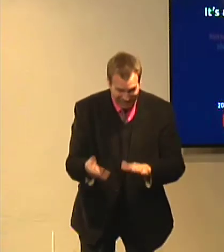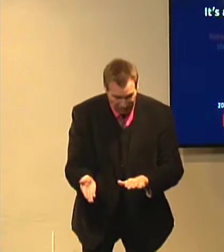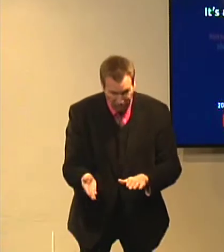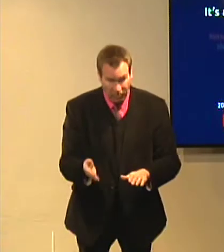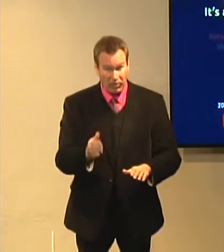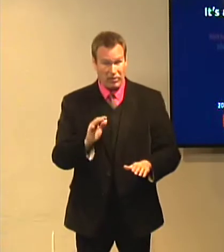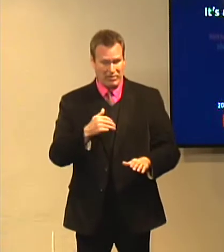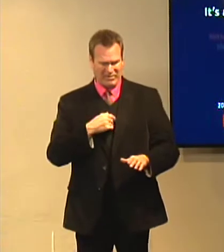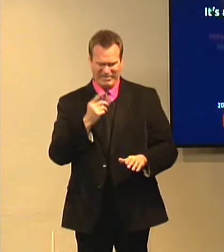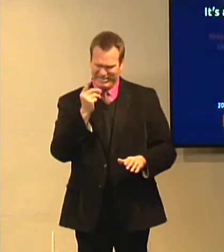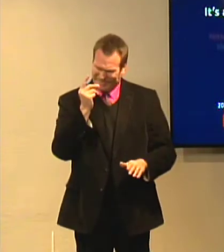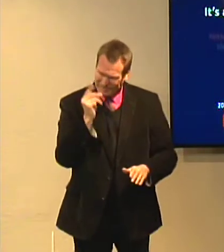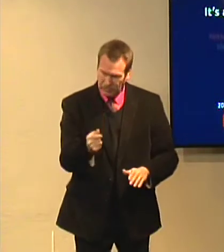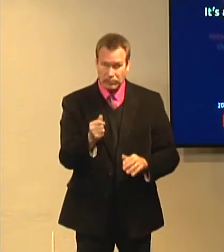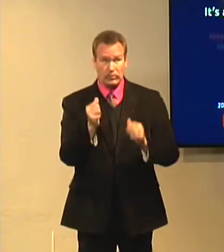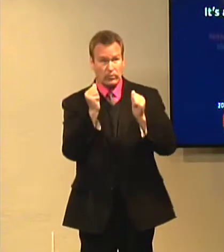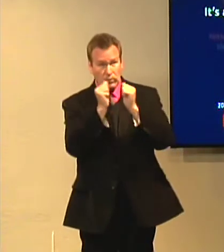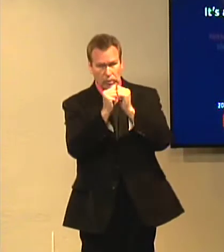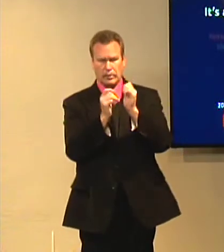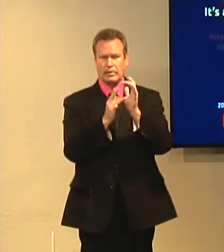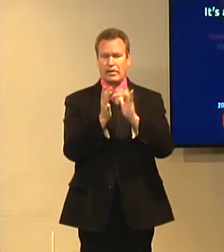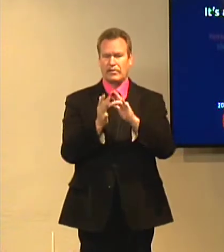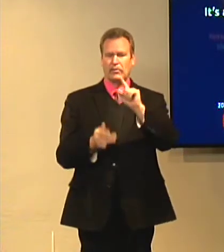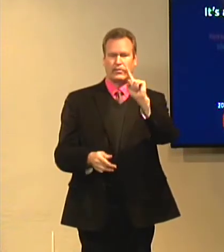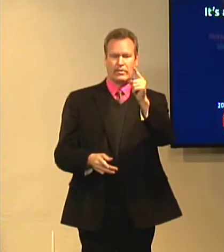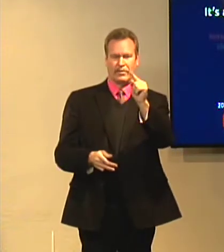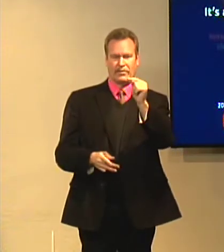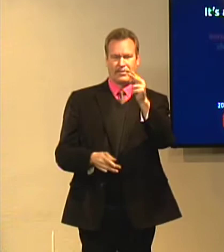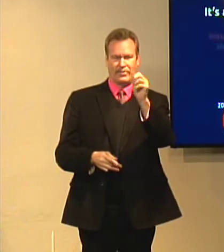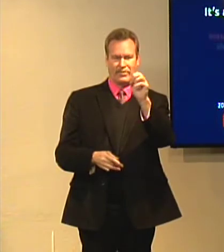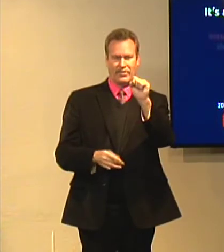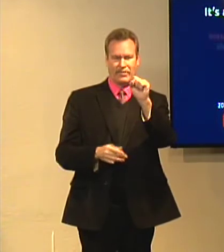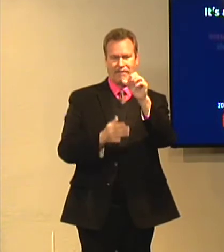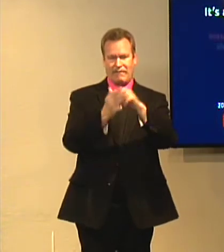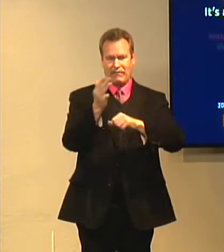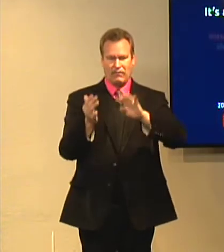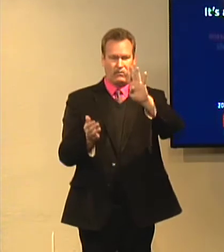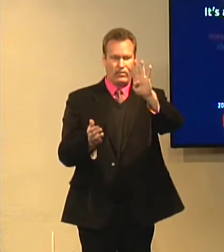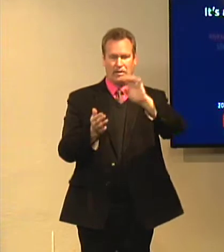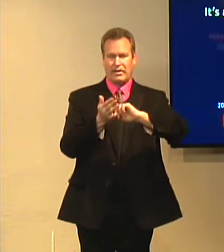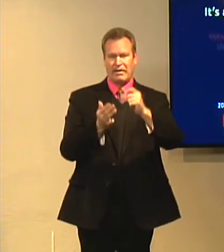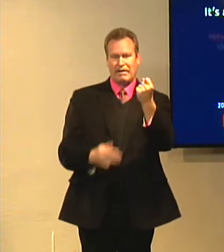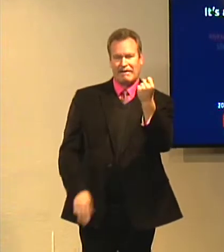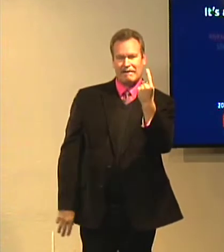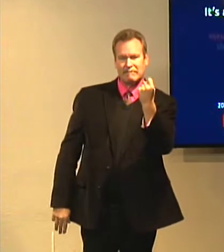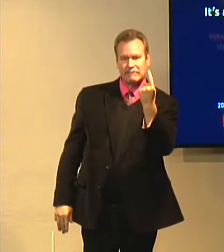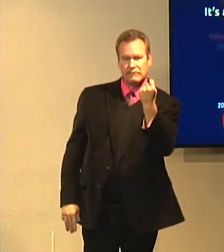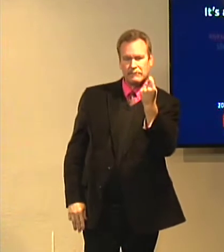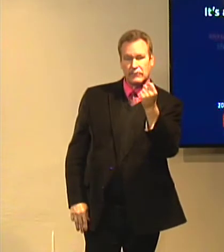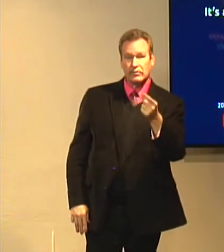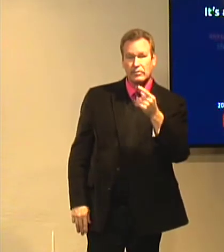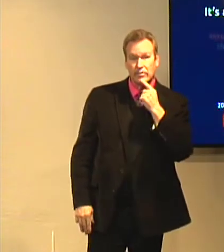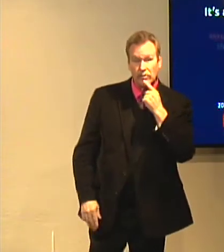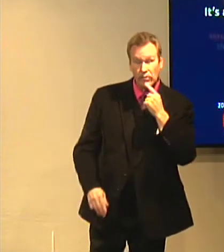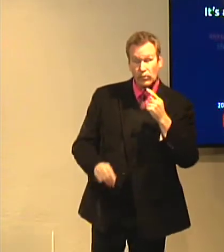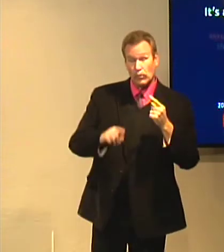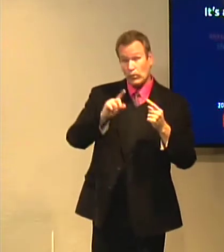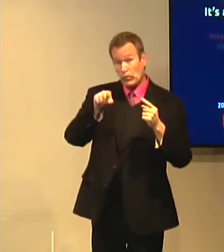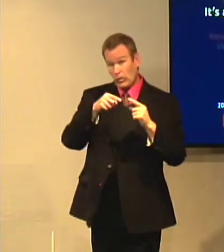And if a soul stays, but I believe that the soul is immediately with Jesus Christ because in Thessalonians, it talks about this. It says,